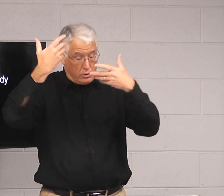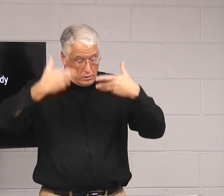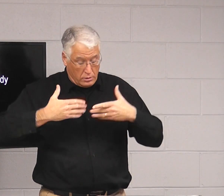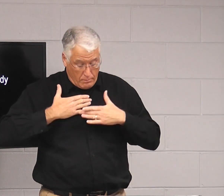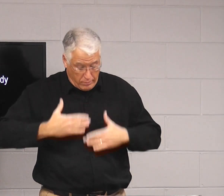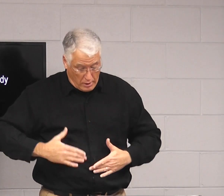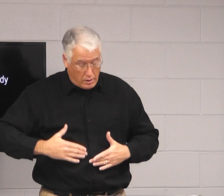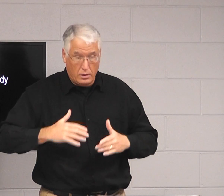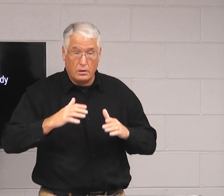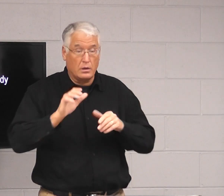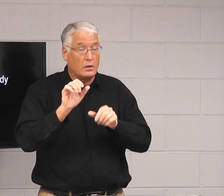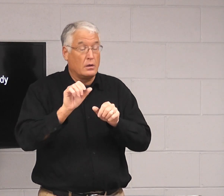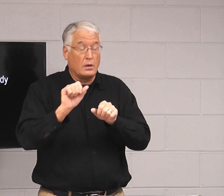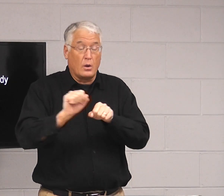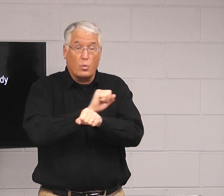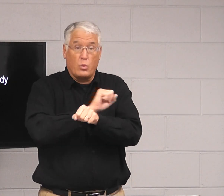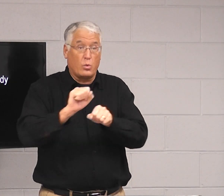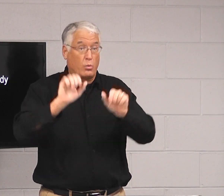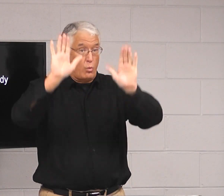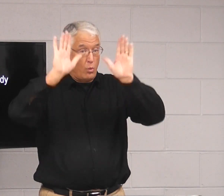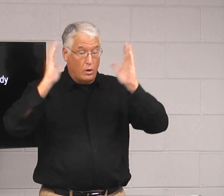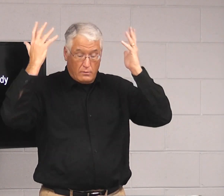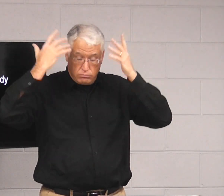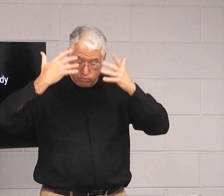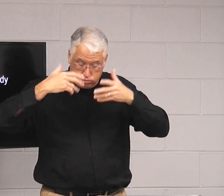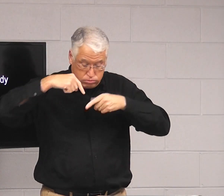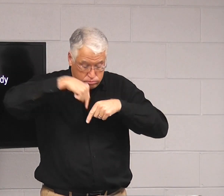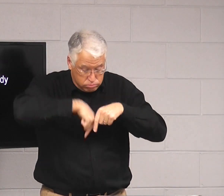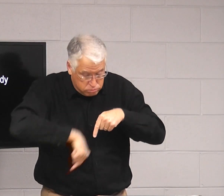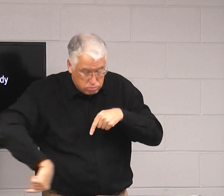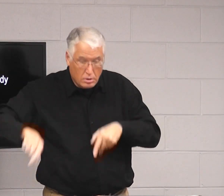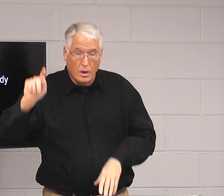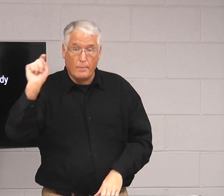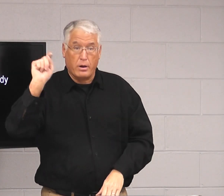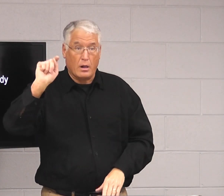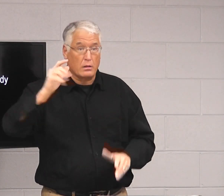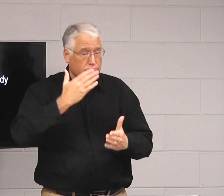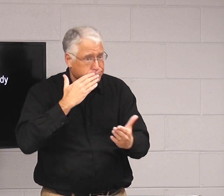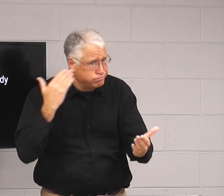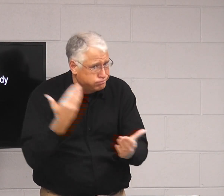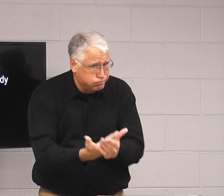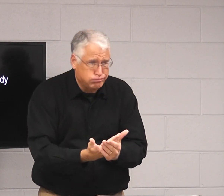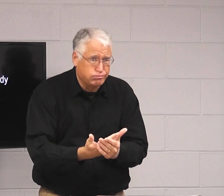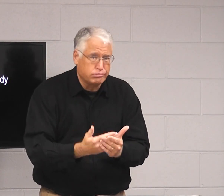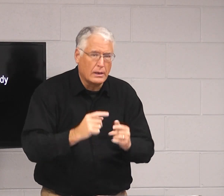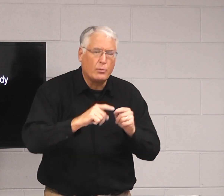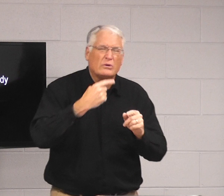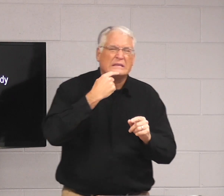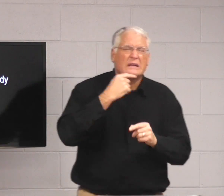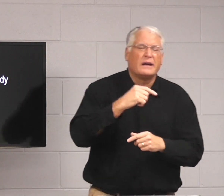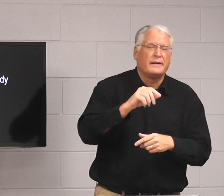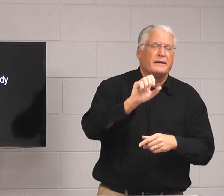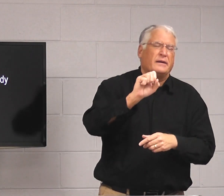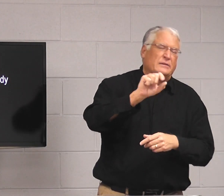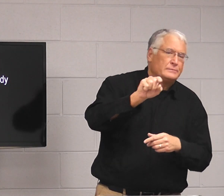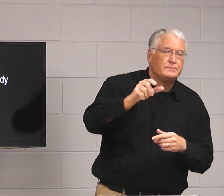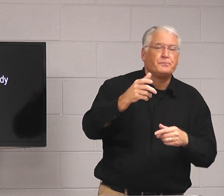that God created the body, to work wonderfully, to go to the bathroom, and created everything